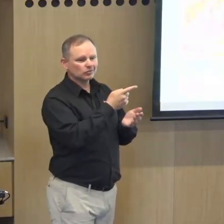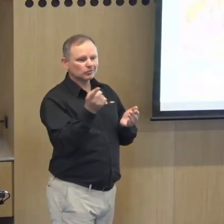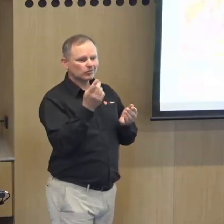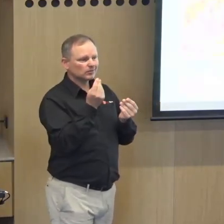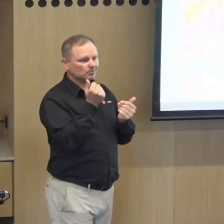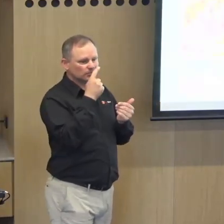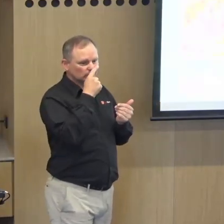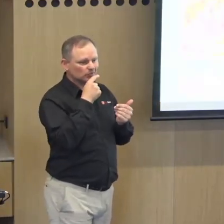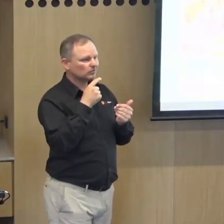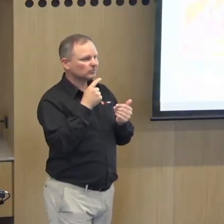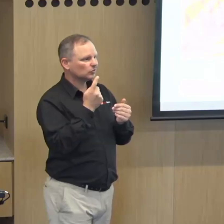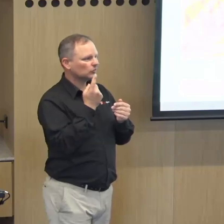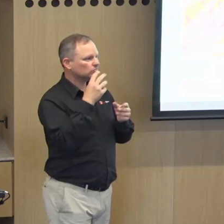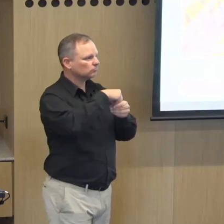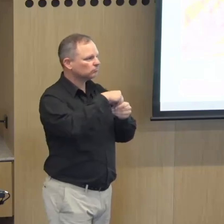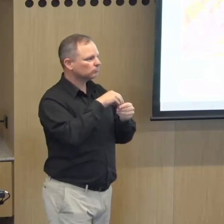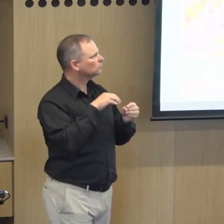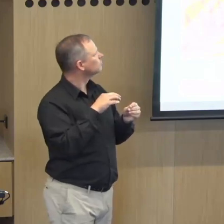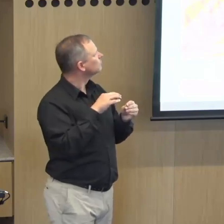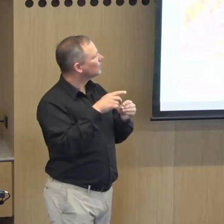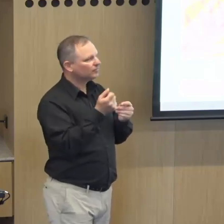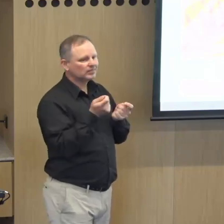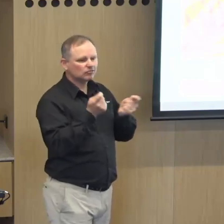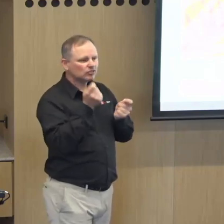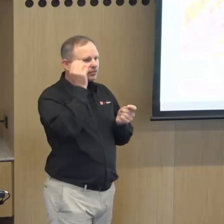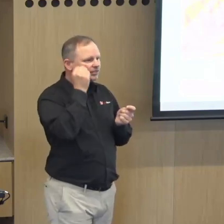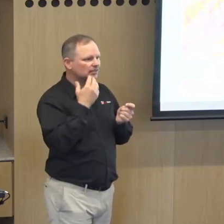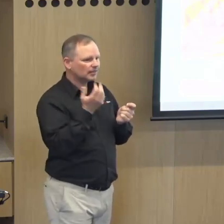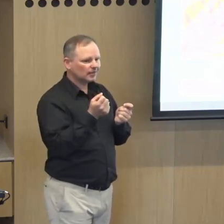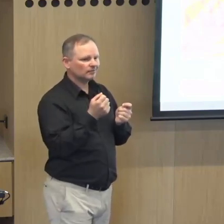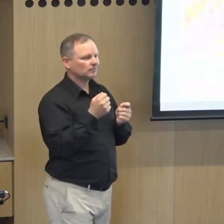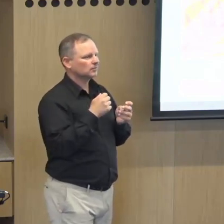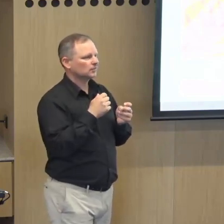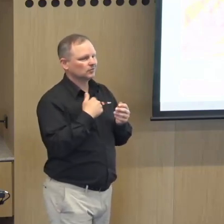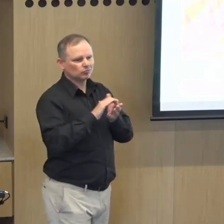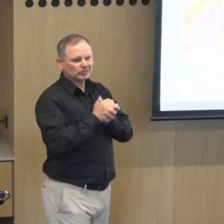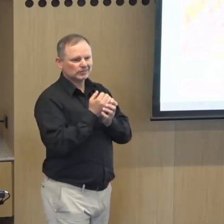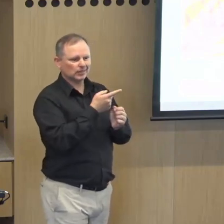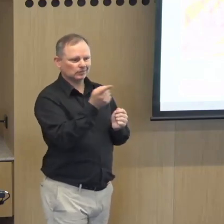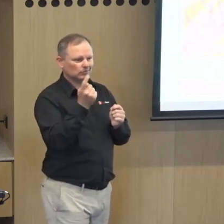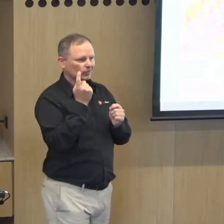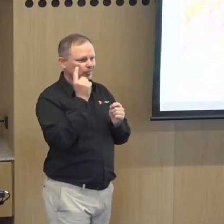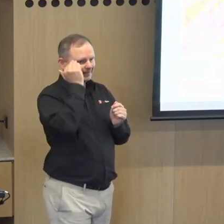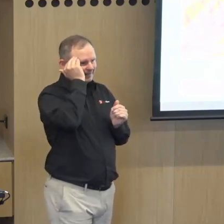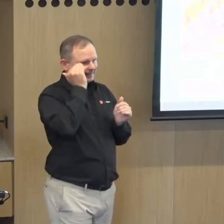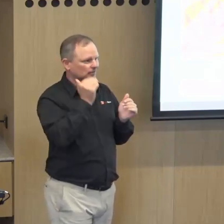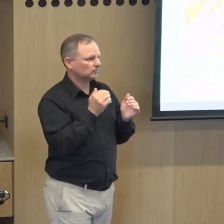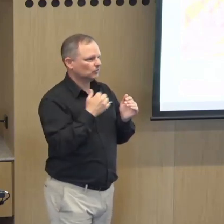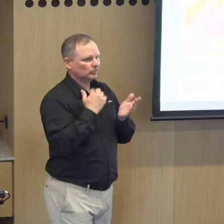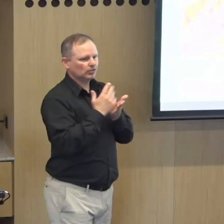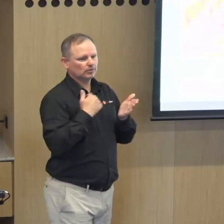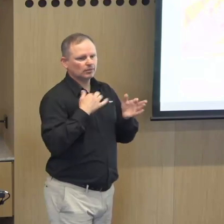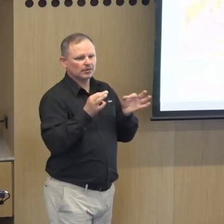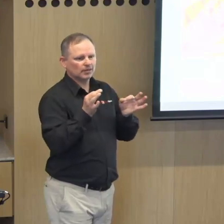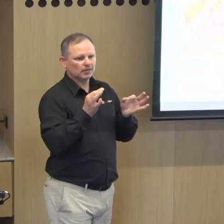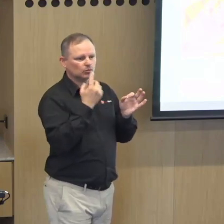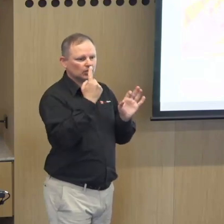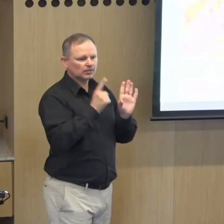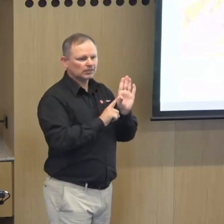so this is my opportunity here to say thank you to the people in the steering committee that have been part of this work